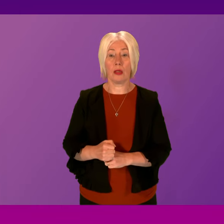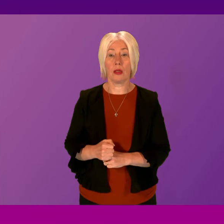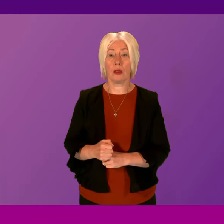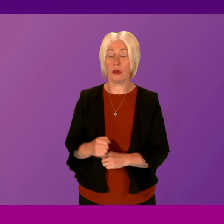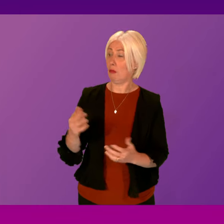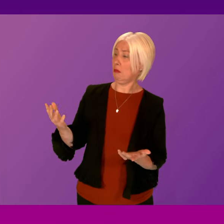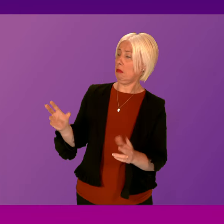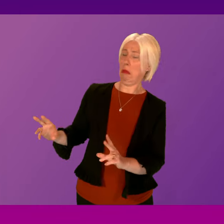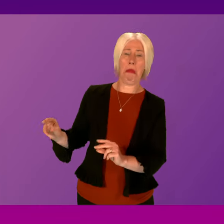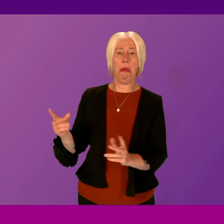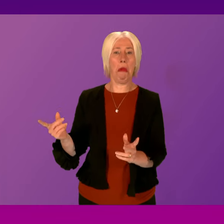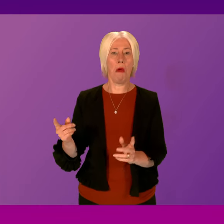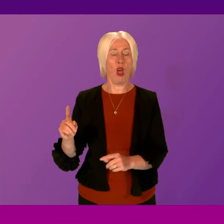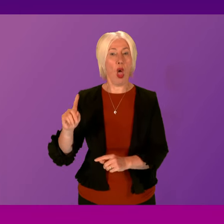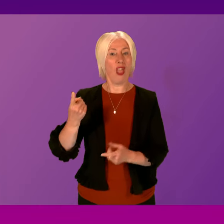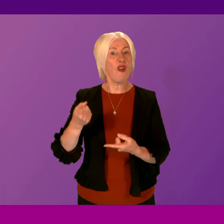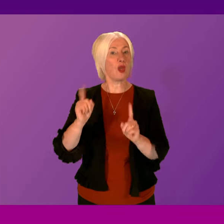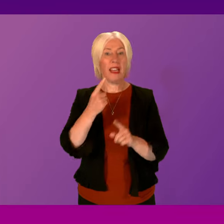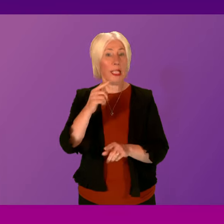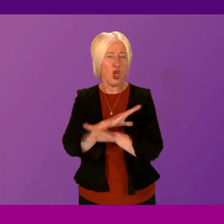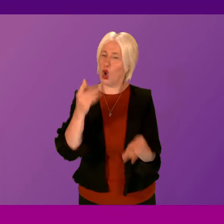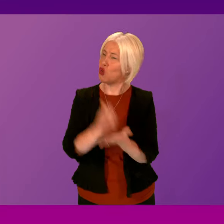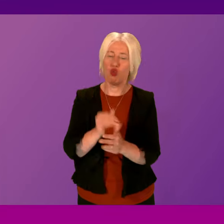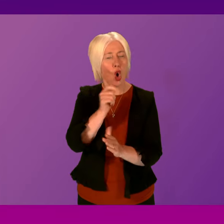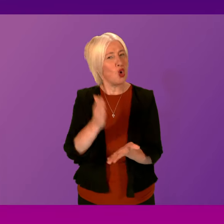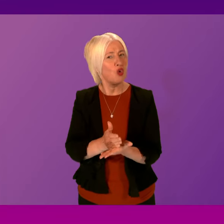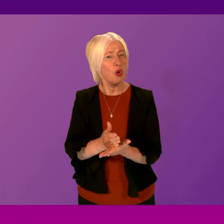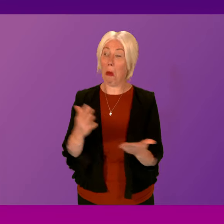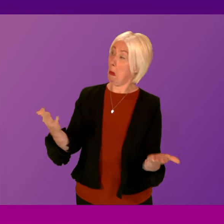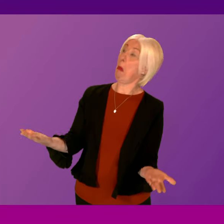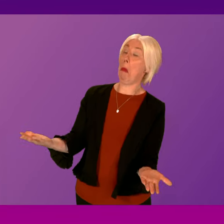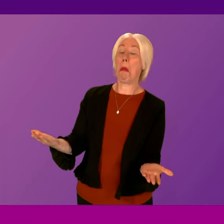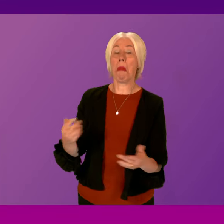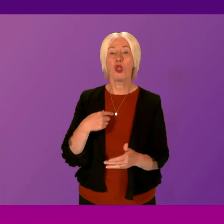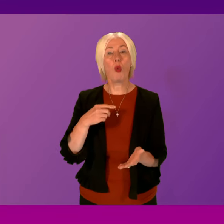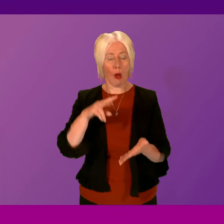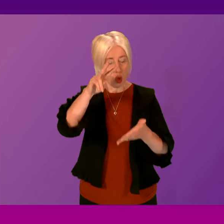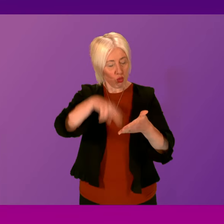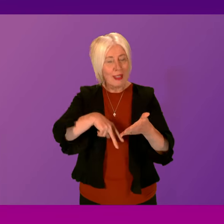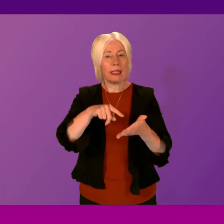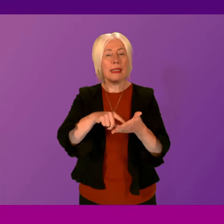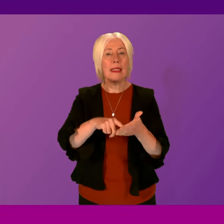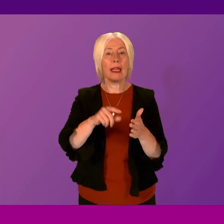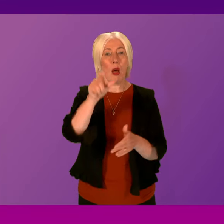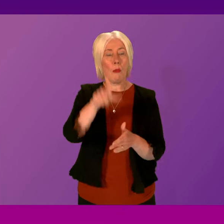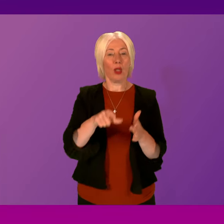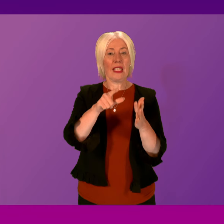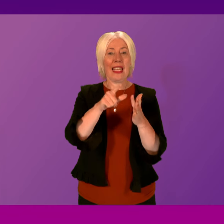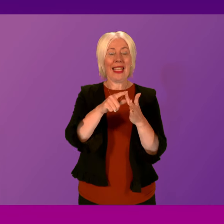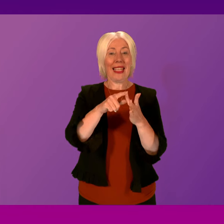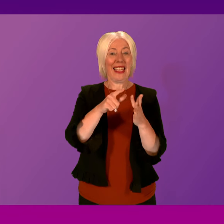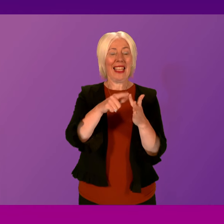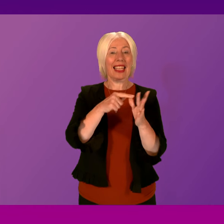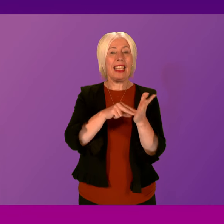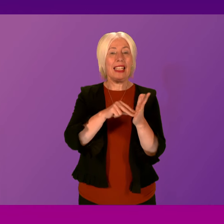the First Minister is saying not true. He's repeating it. He's saying not true. So let's read to the First Minister what Ian Kennedy, the